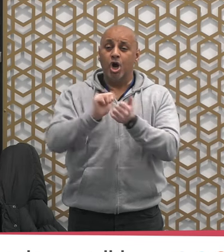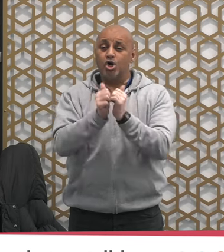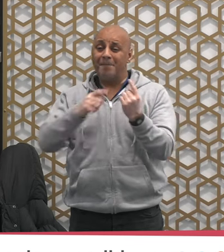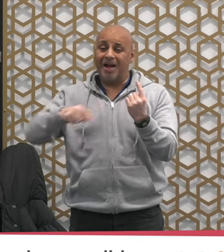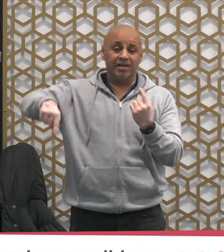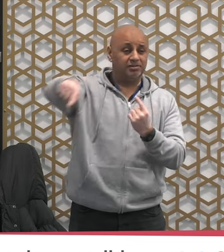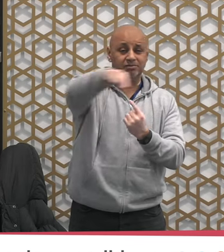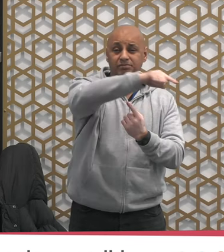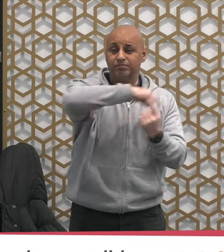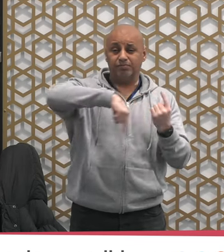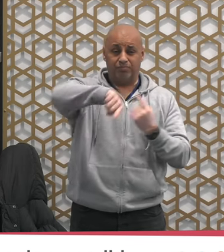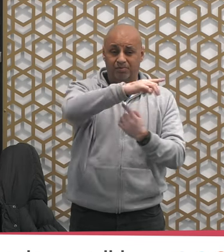allow